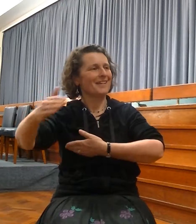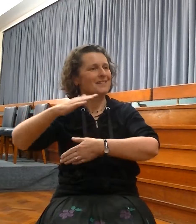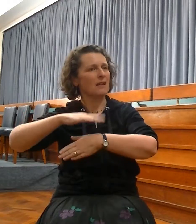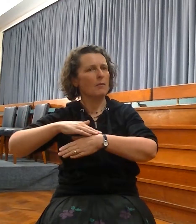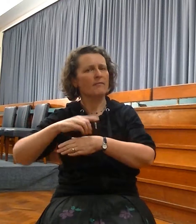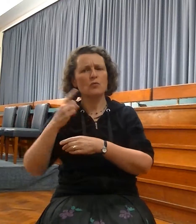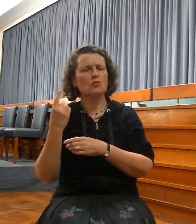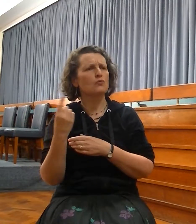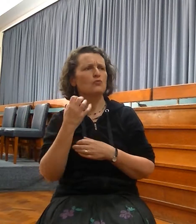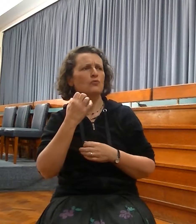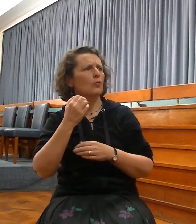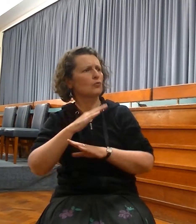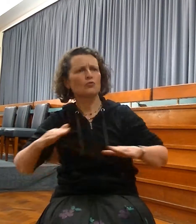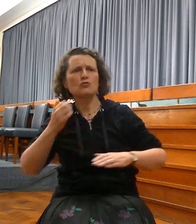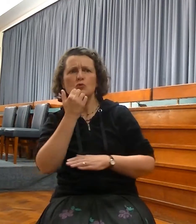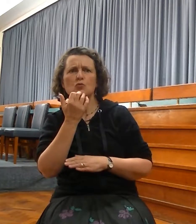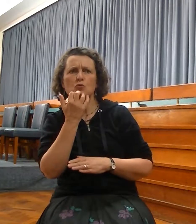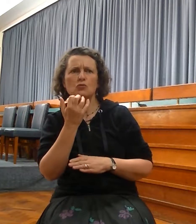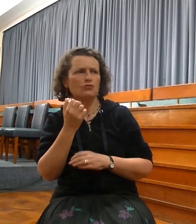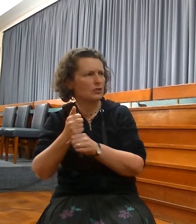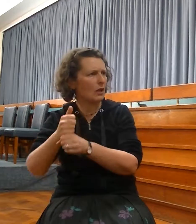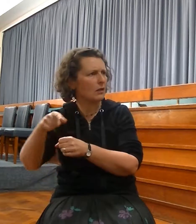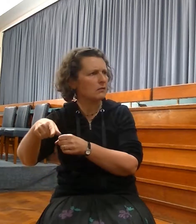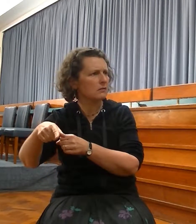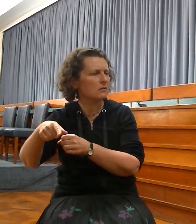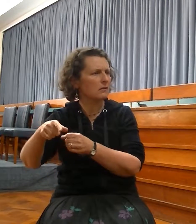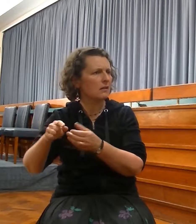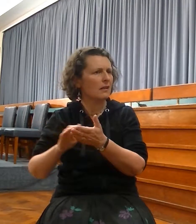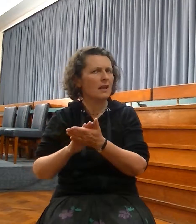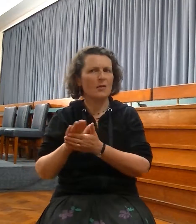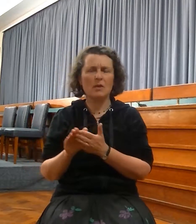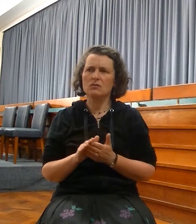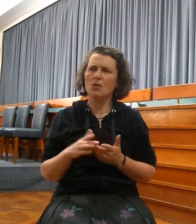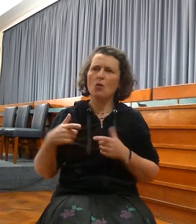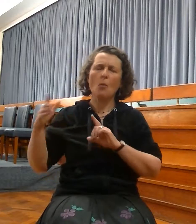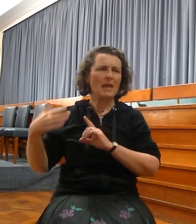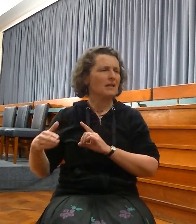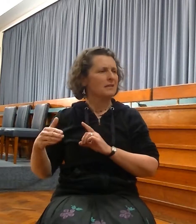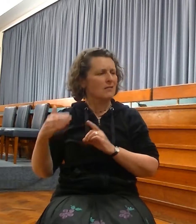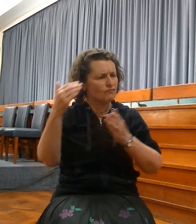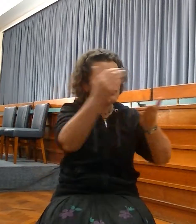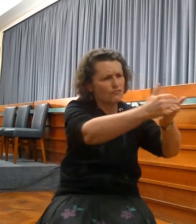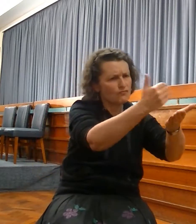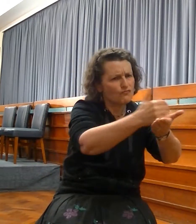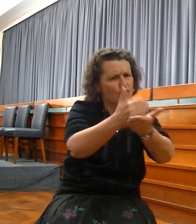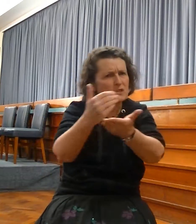Verse 11, For the Lord hath redeemed Jacob, and ransomed him. This is as near as